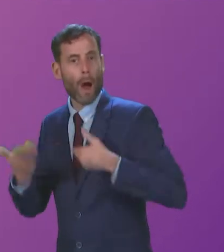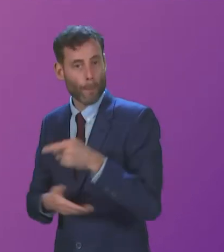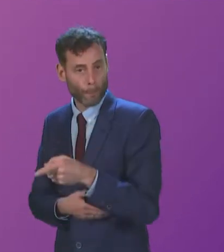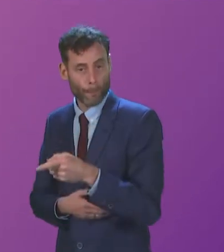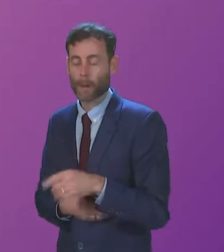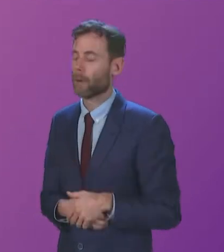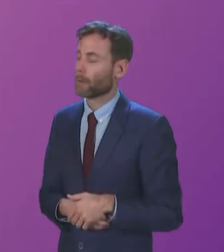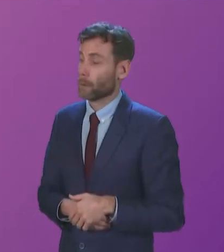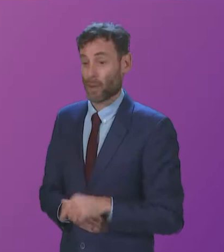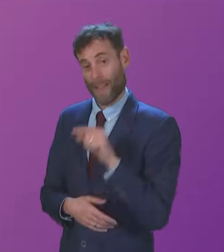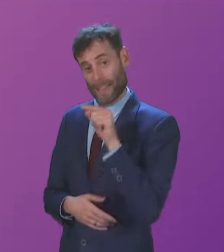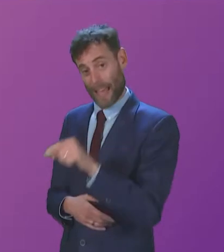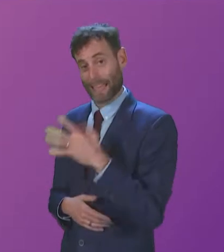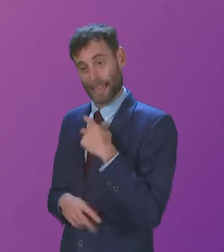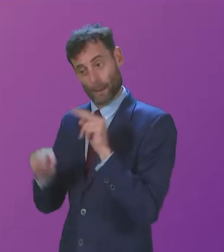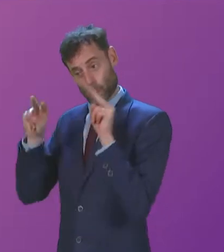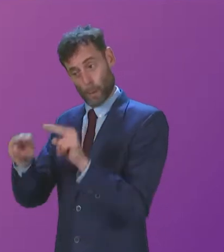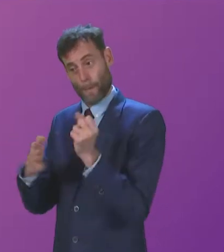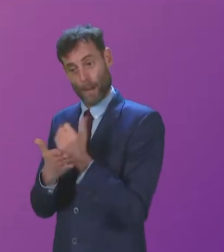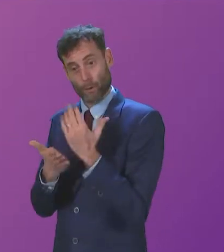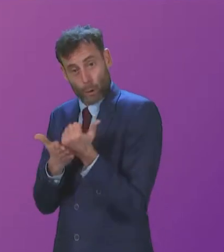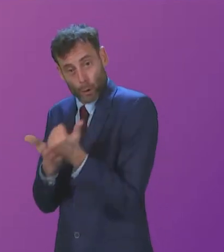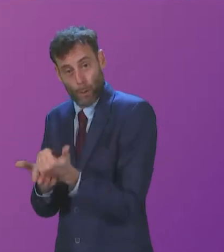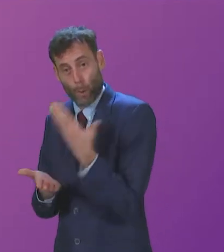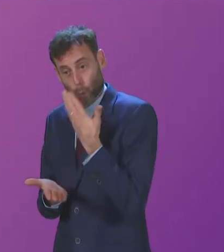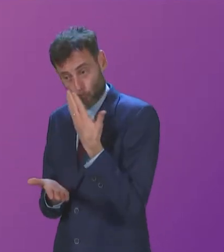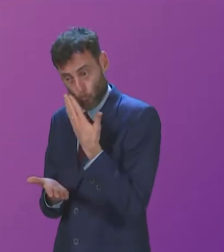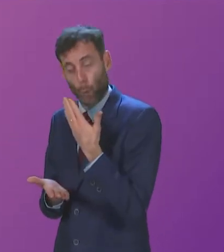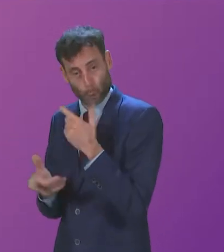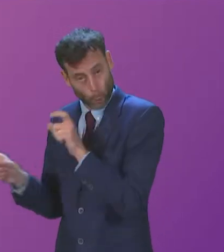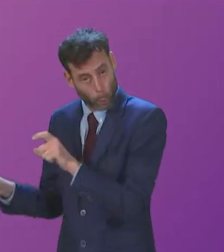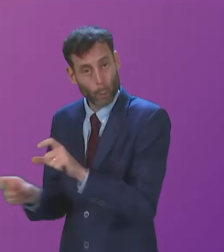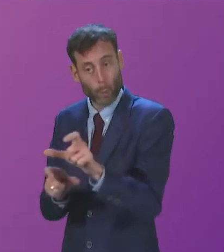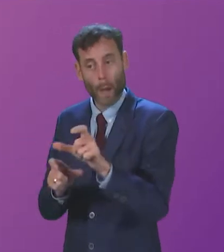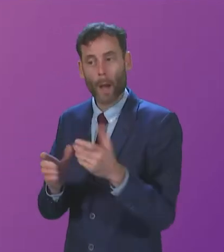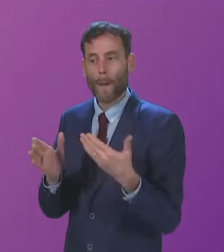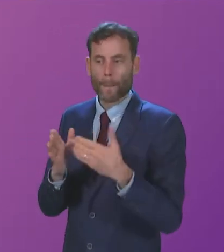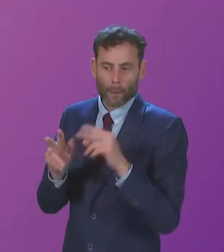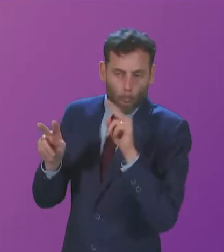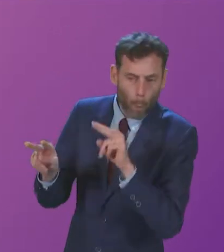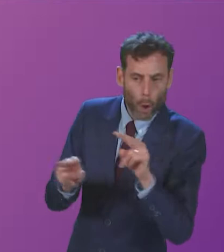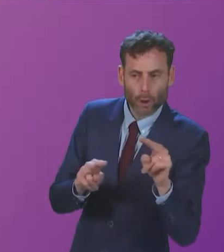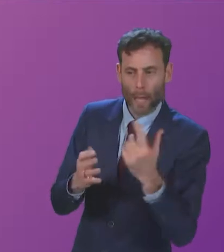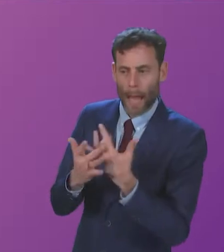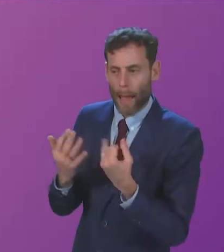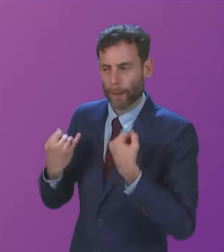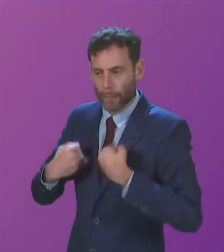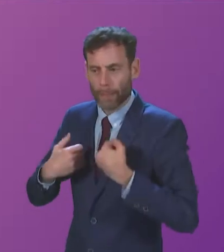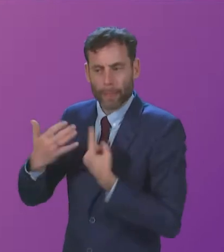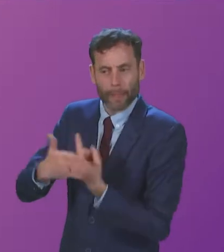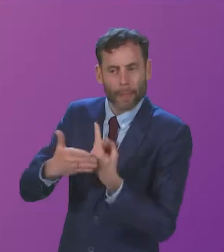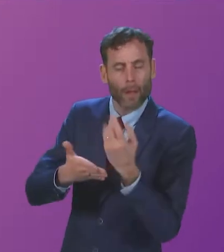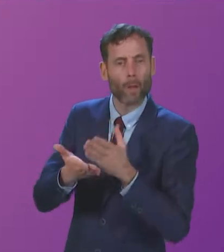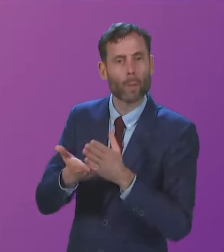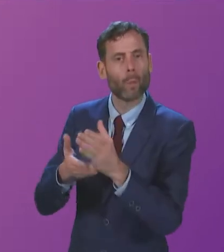keep a close eye on that to support schools with the ongoing monitoring that we will need over the winter